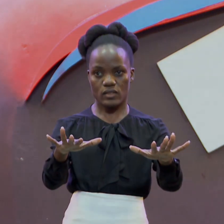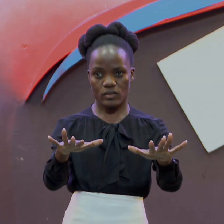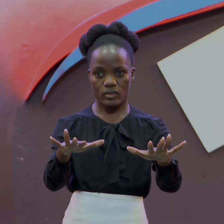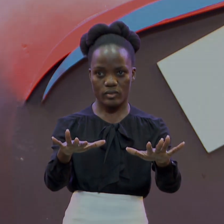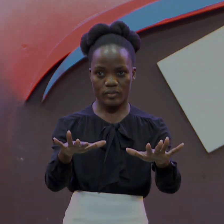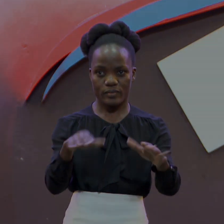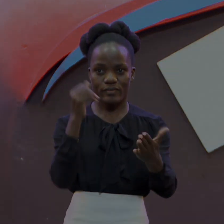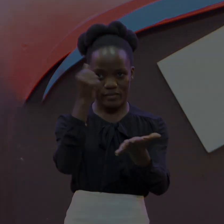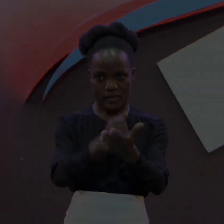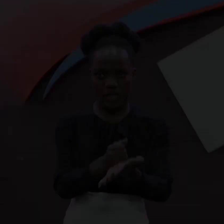Amen